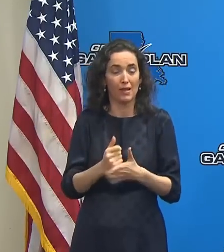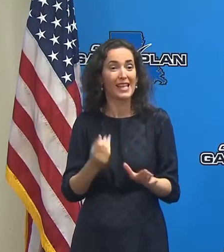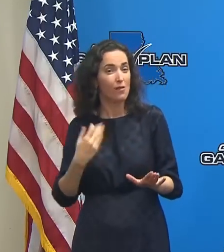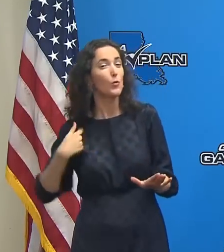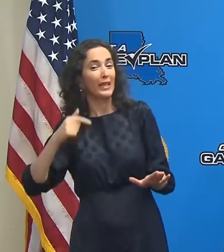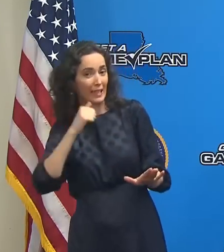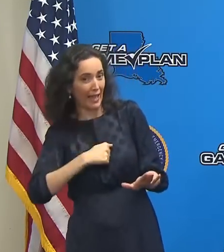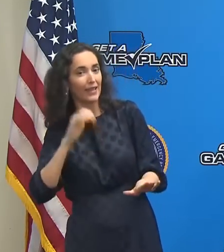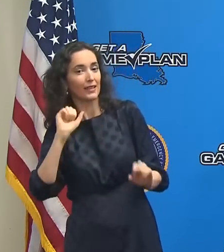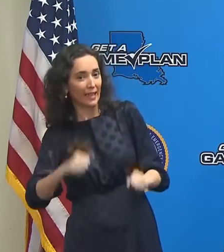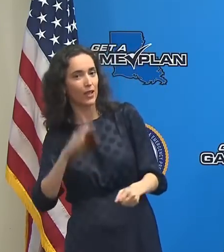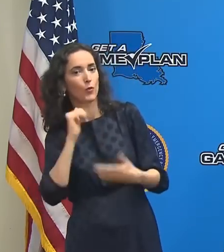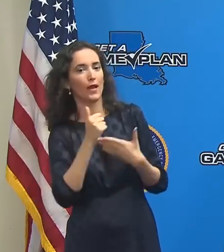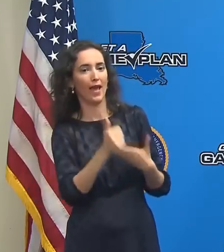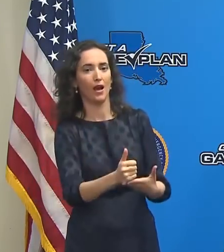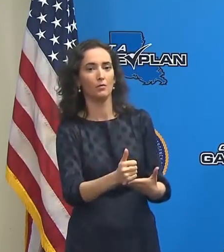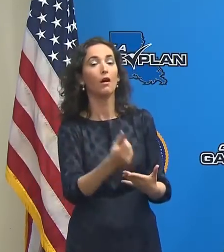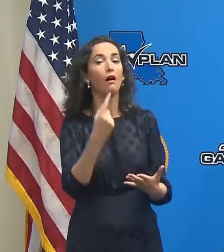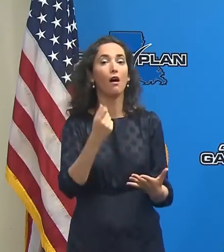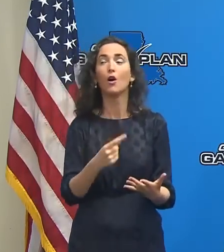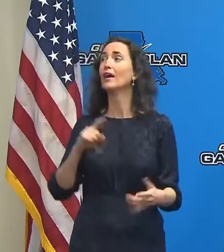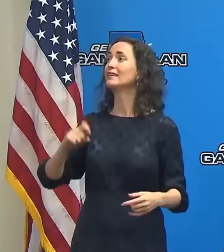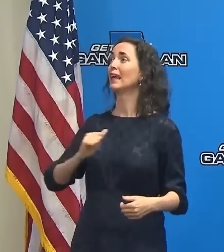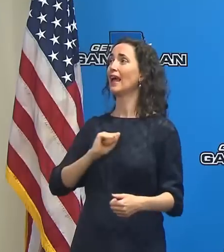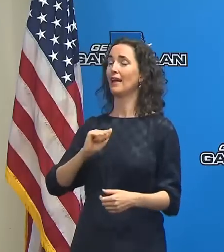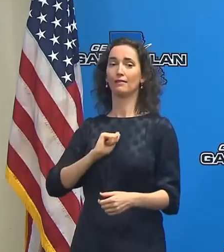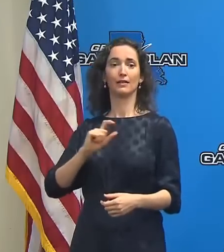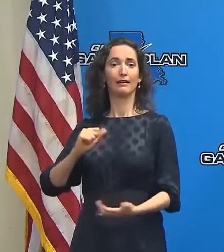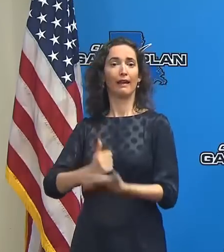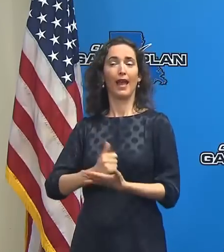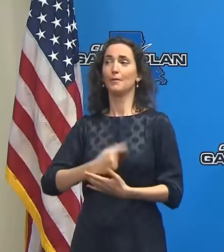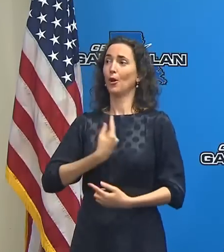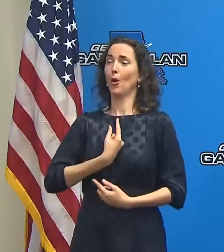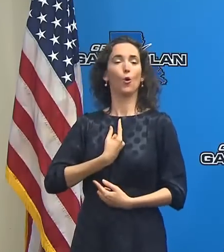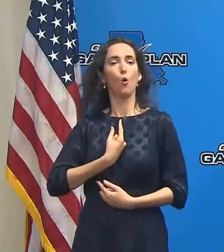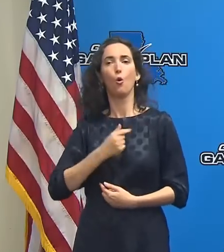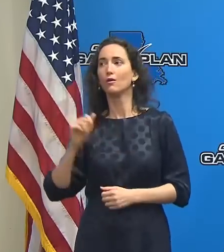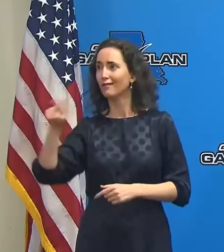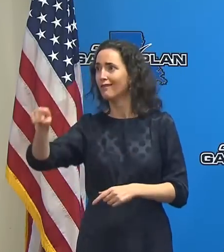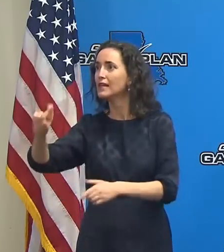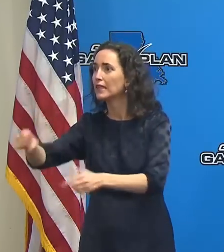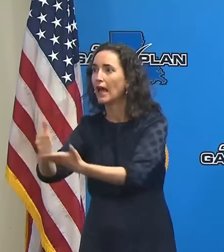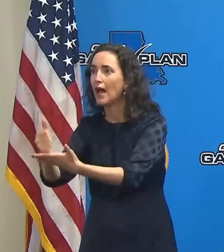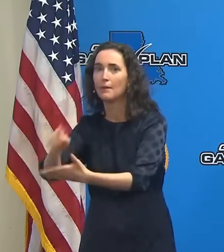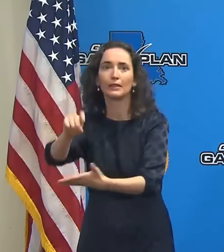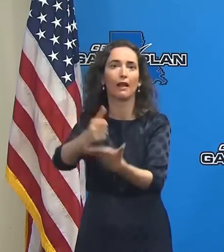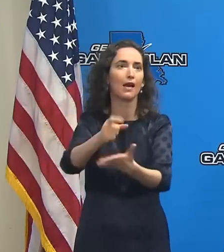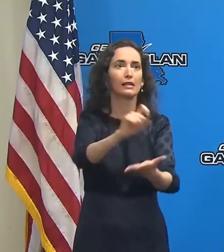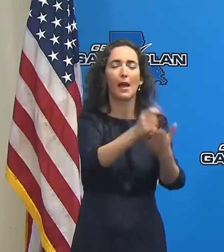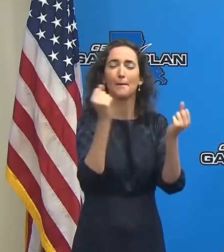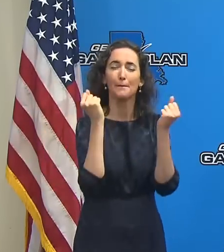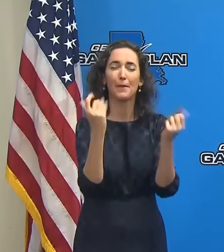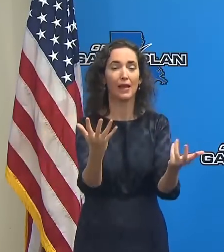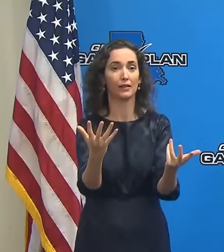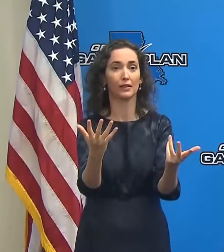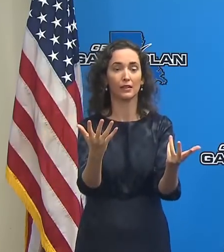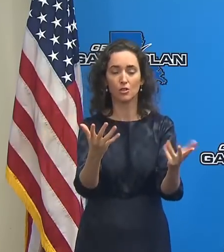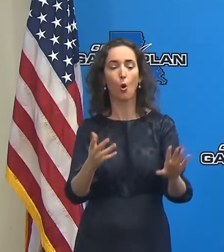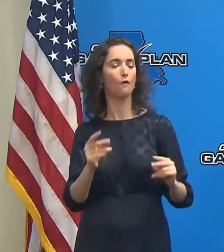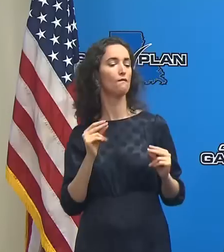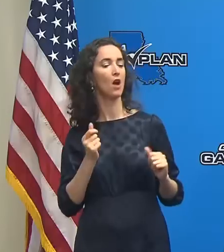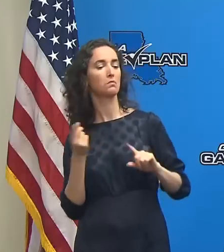But you won't be the only one in difficulty. And so you can't count on that